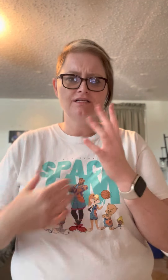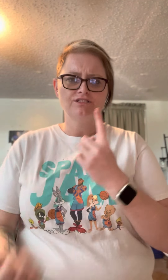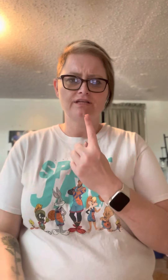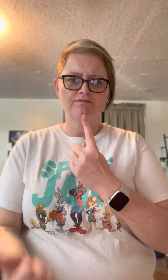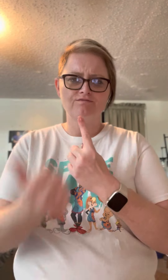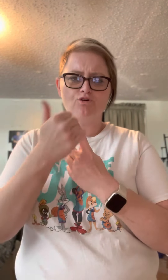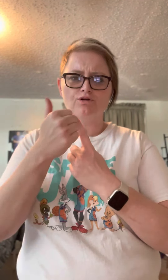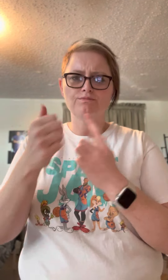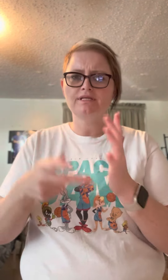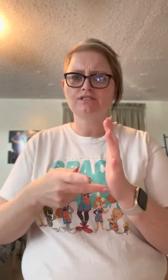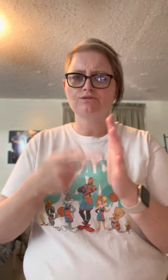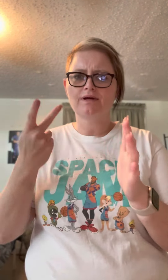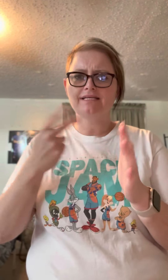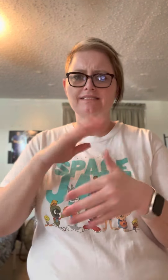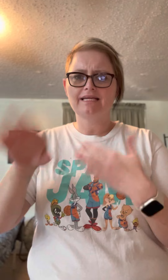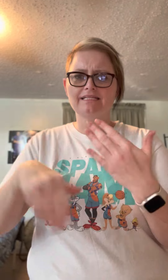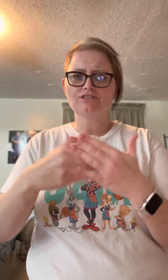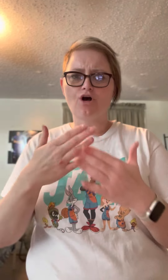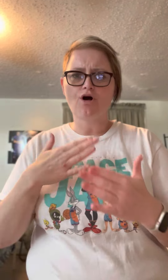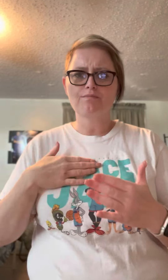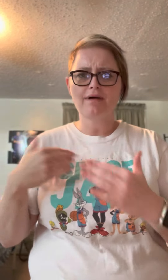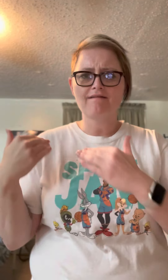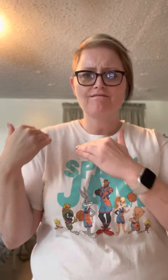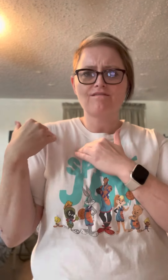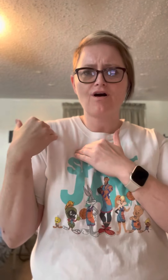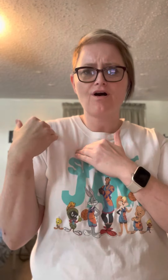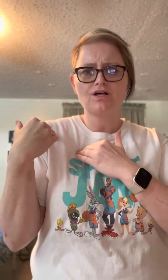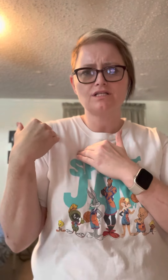She fooled me twice and it's all my fault